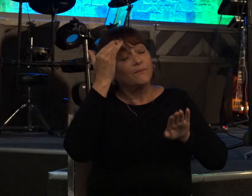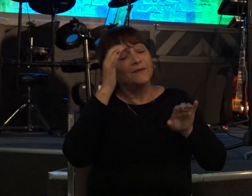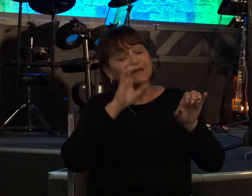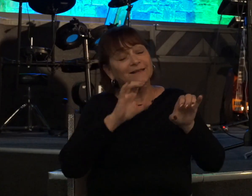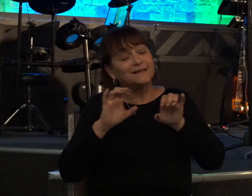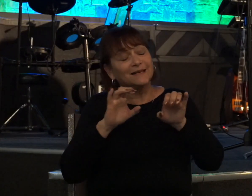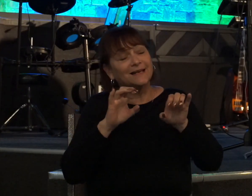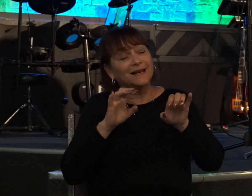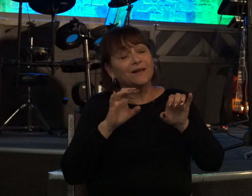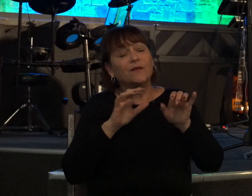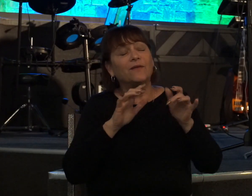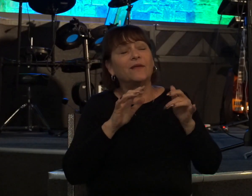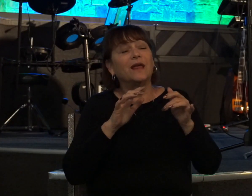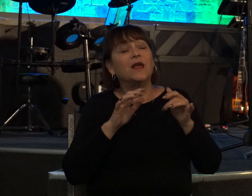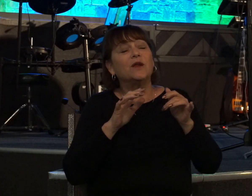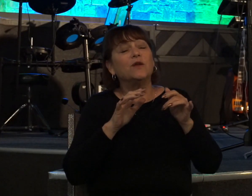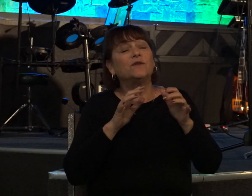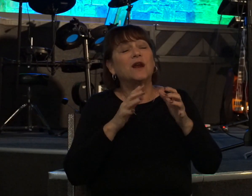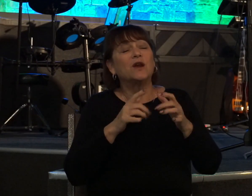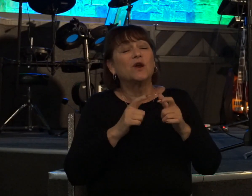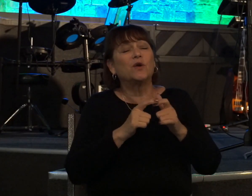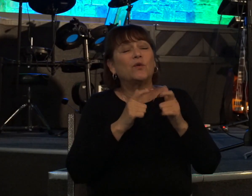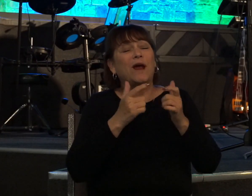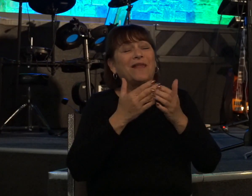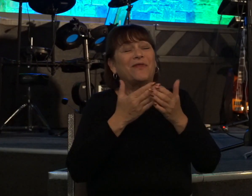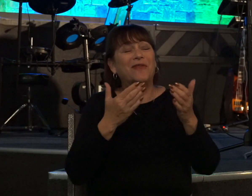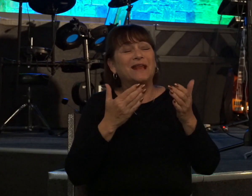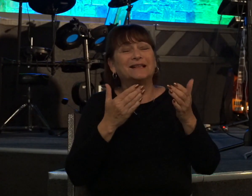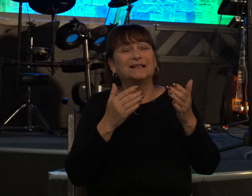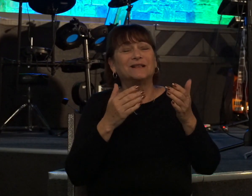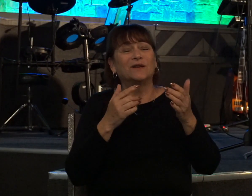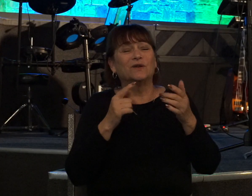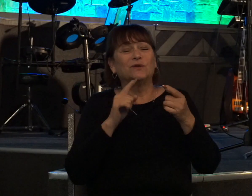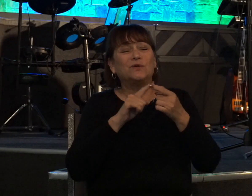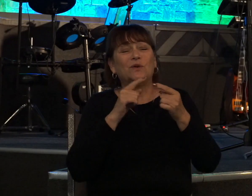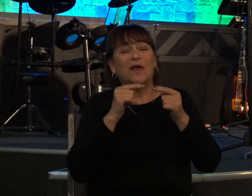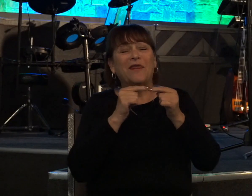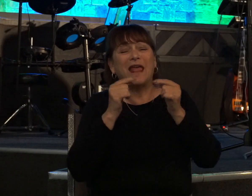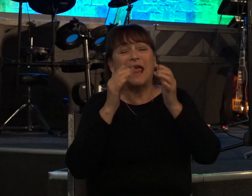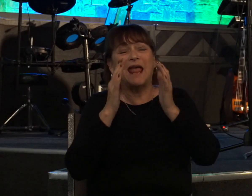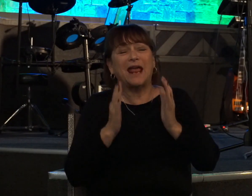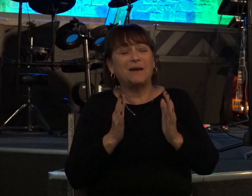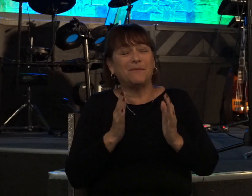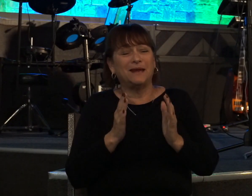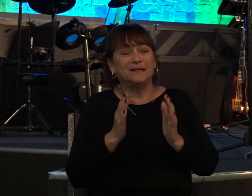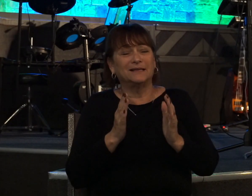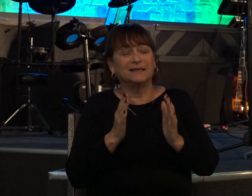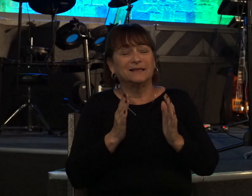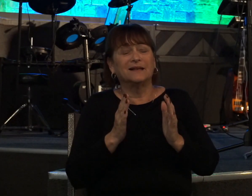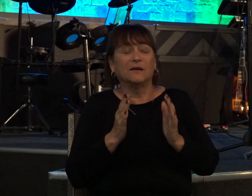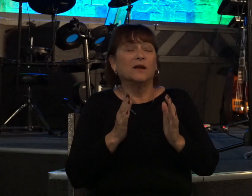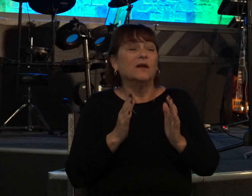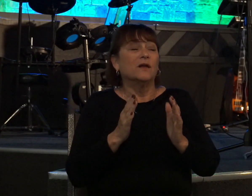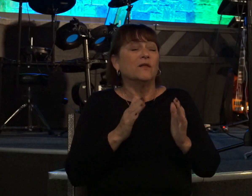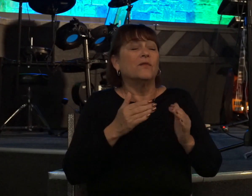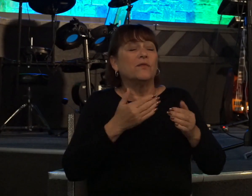enemies of the Lord to blaspheme the child also who is born to you shall surely die guys this shows us something